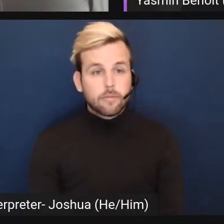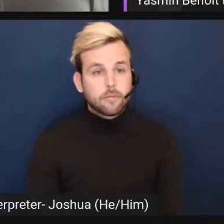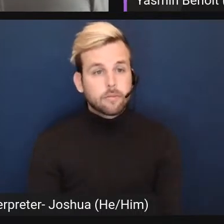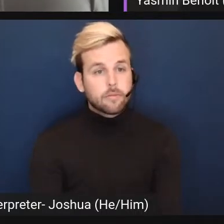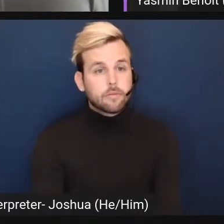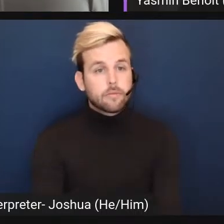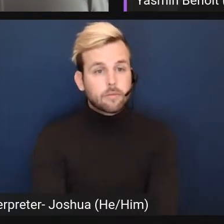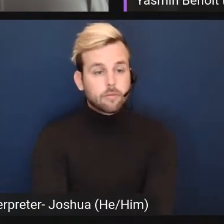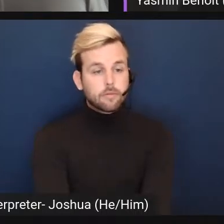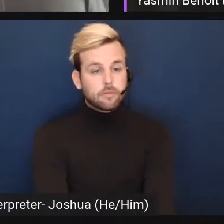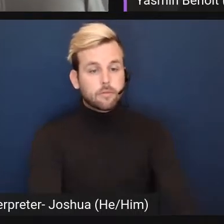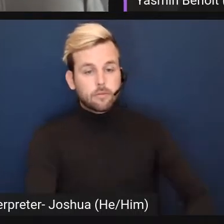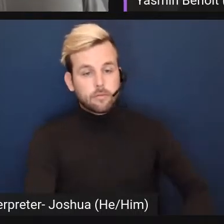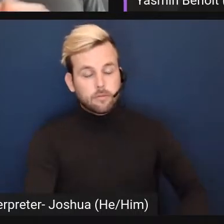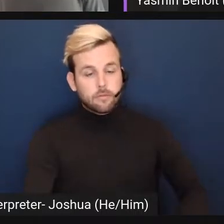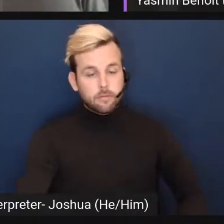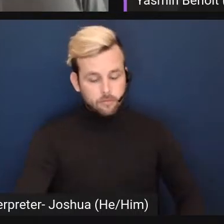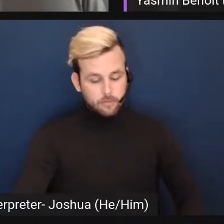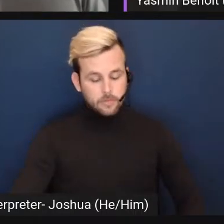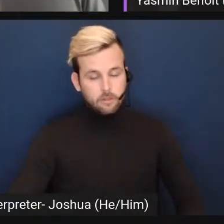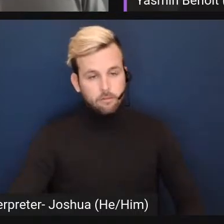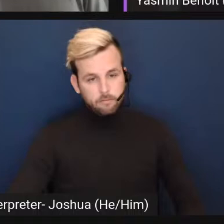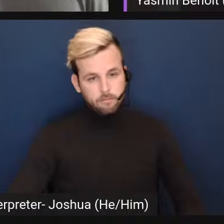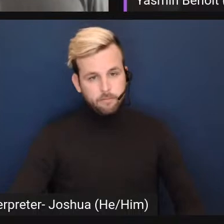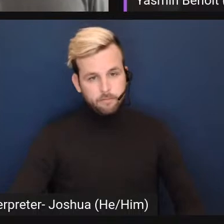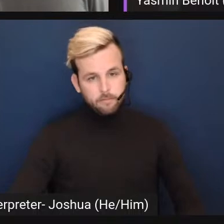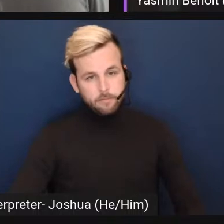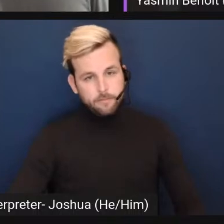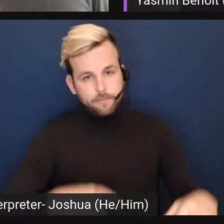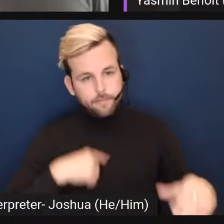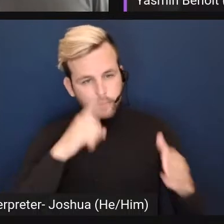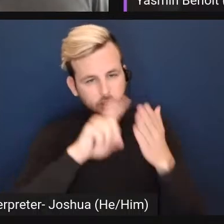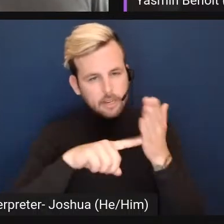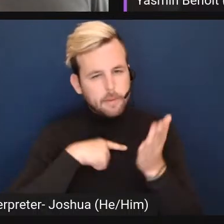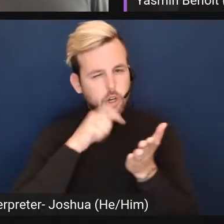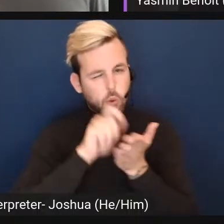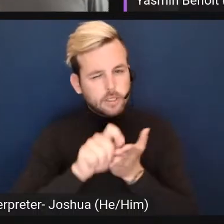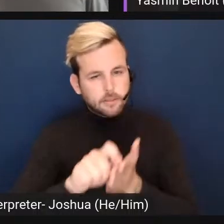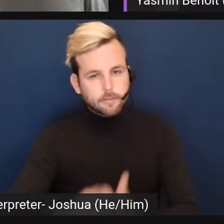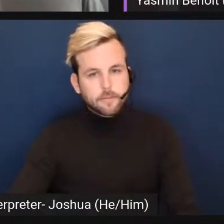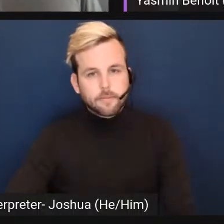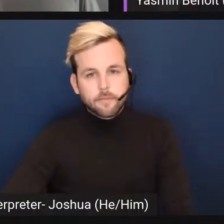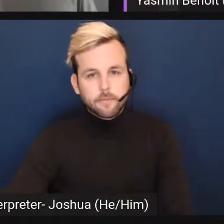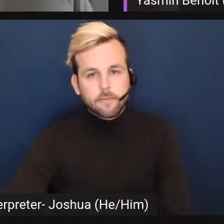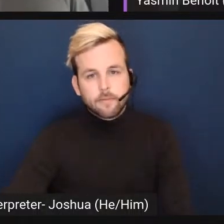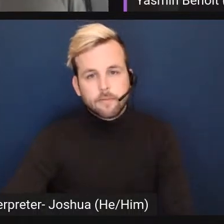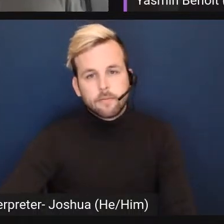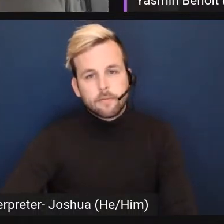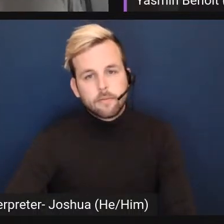uh i'm checking my notes um